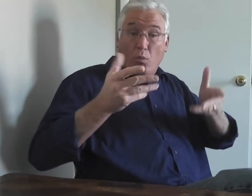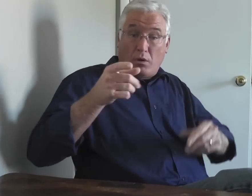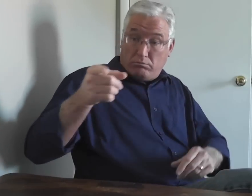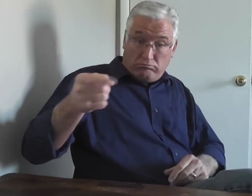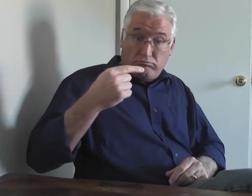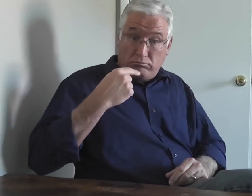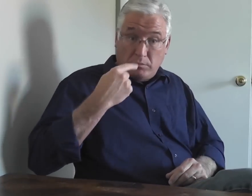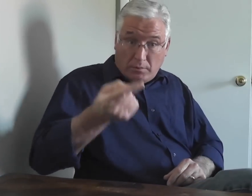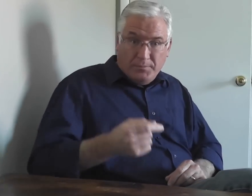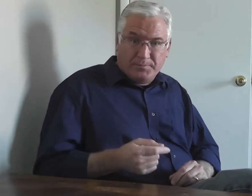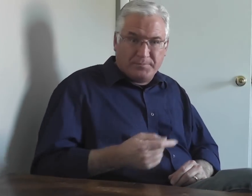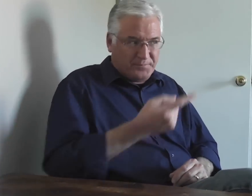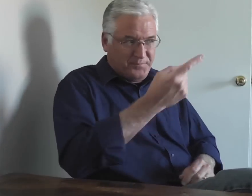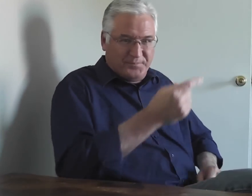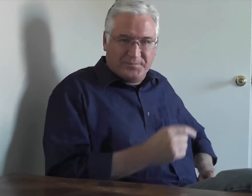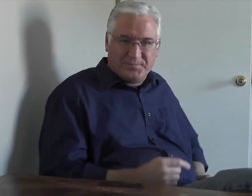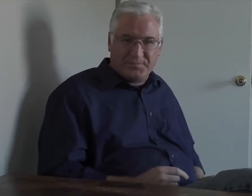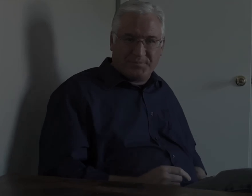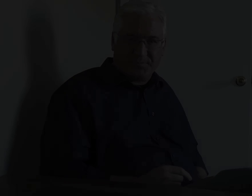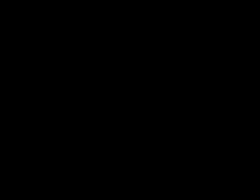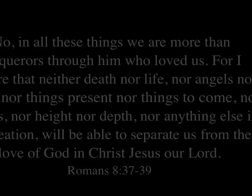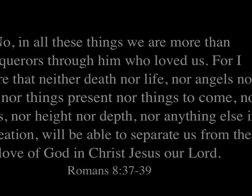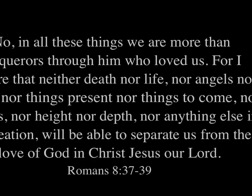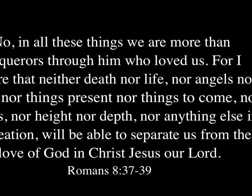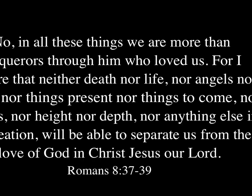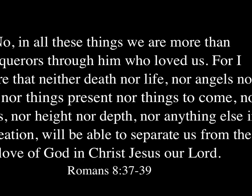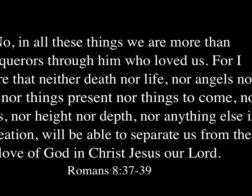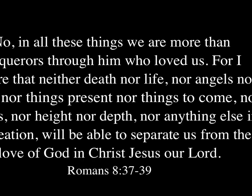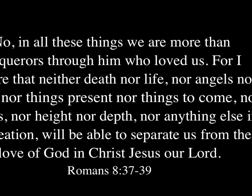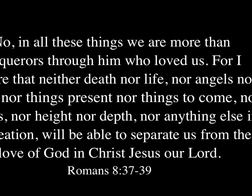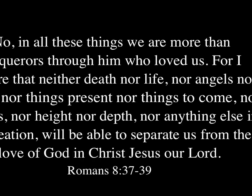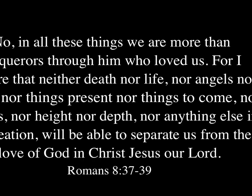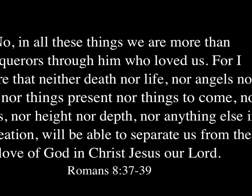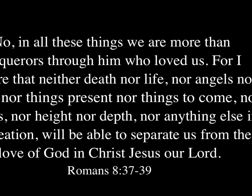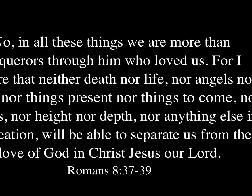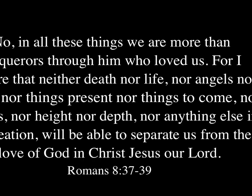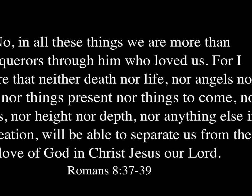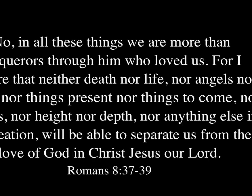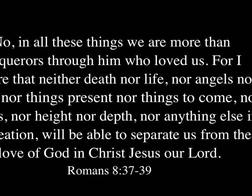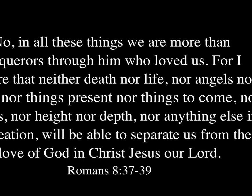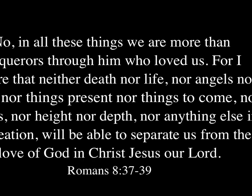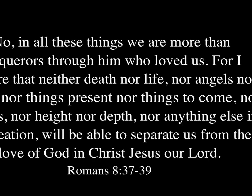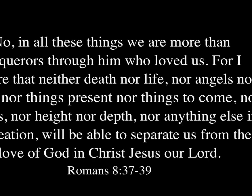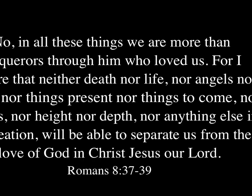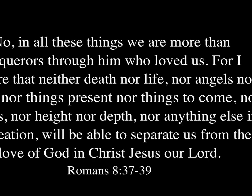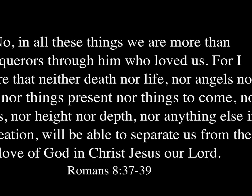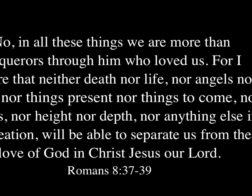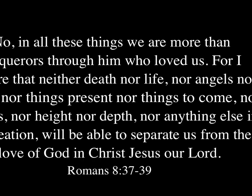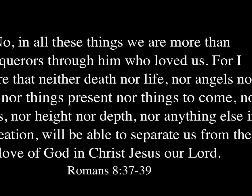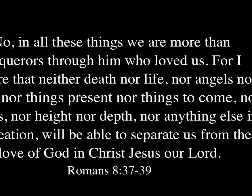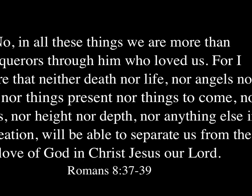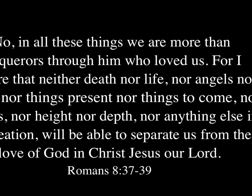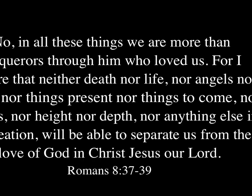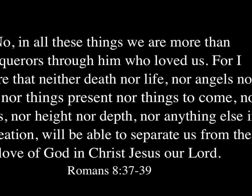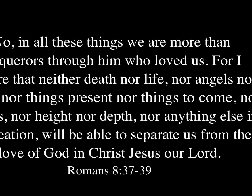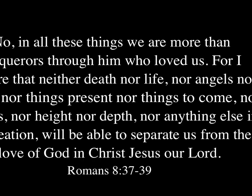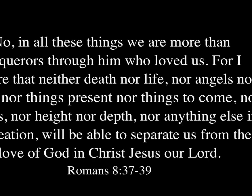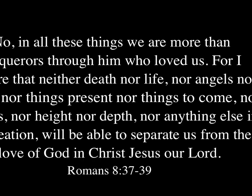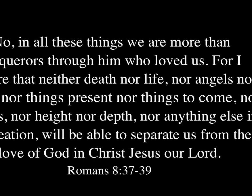rejoice in what He has to say. No, in all these things we are more than conquerors through Him who loved us.